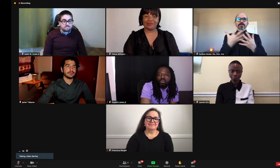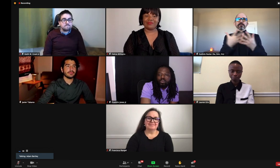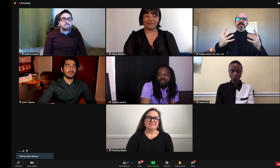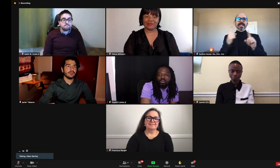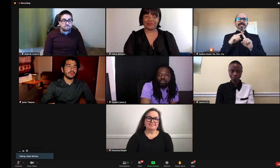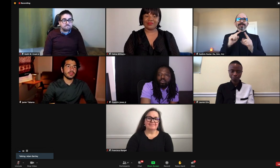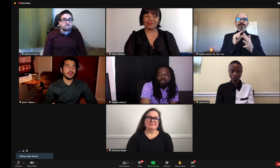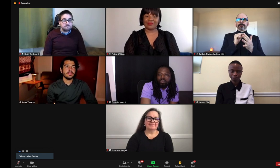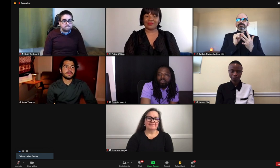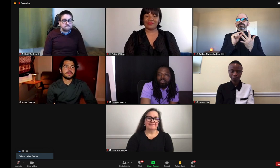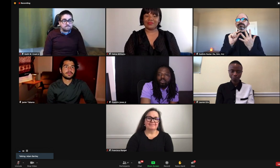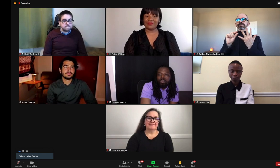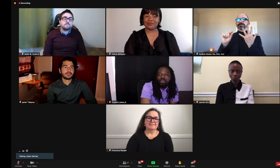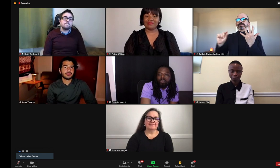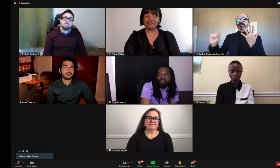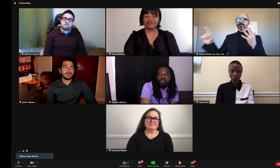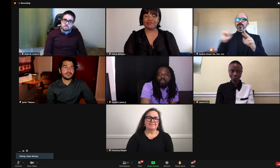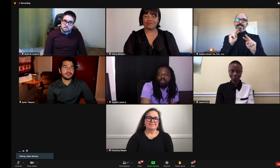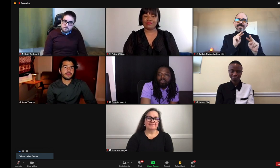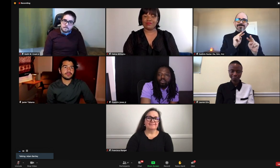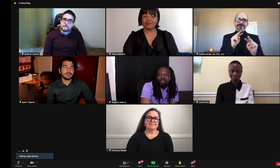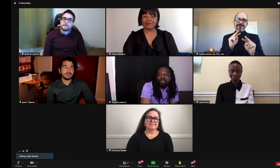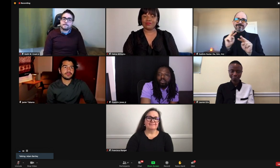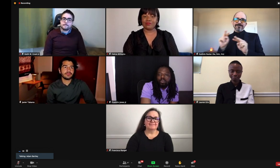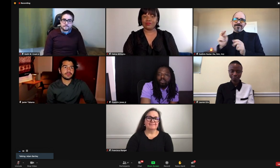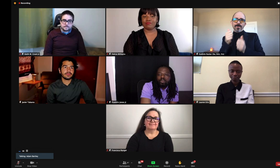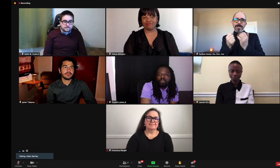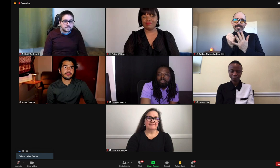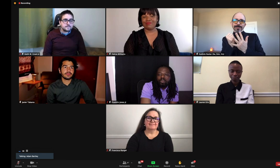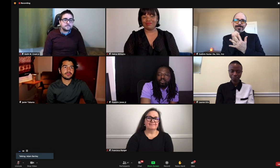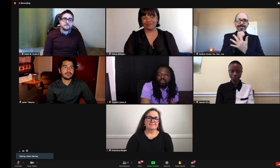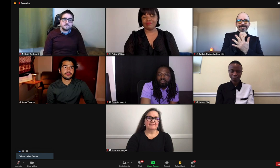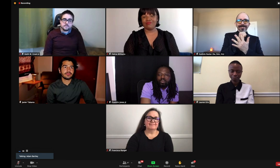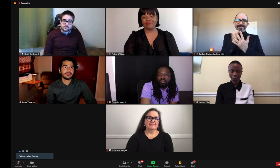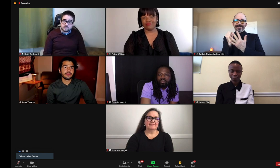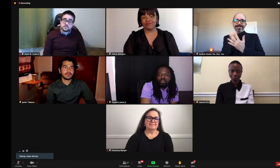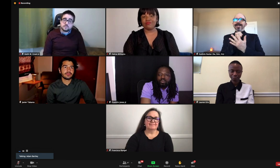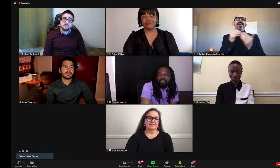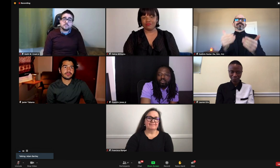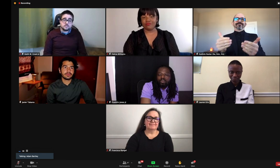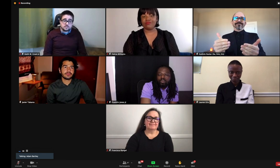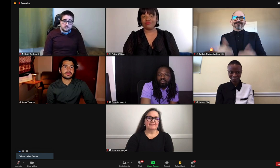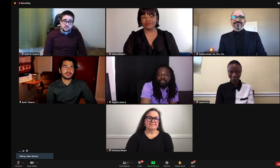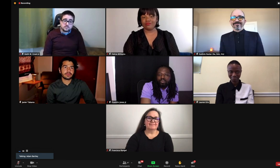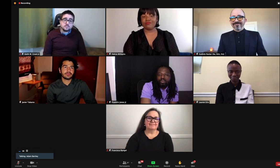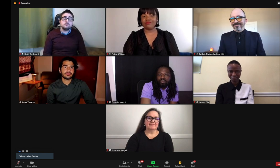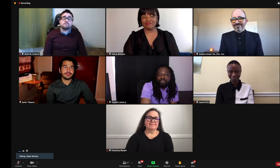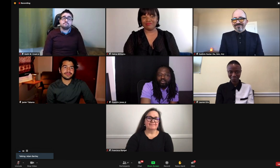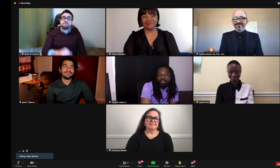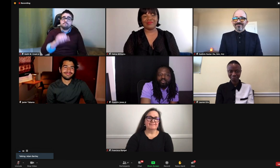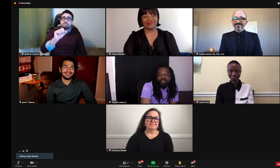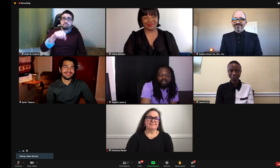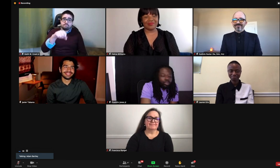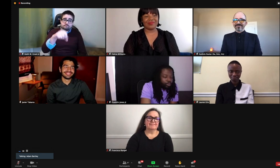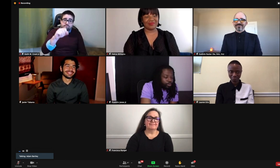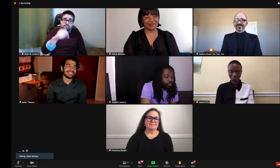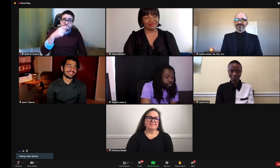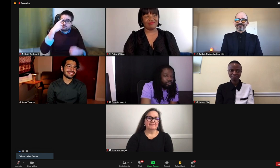to be for families with kids zero to three. So we're really looking at a number of different works and trying to prioritize